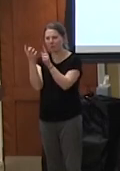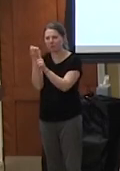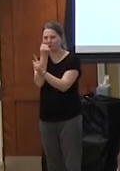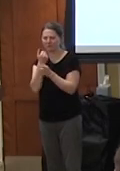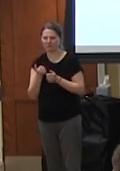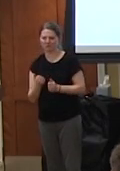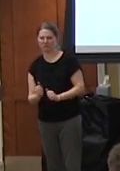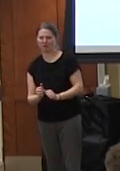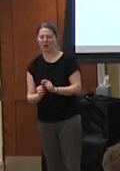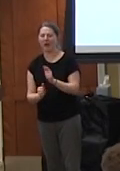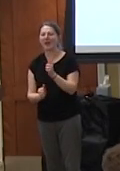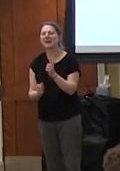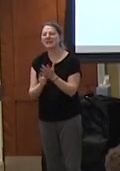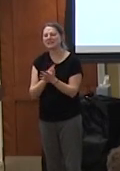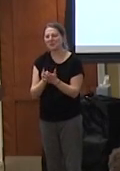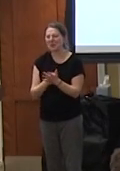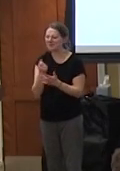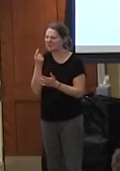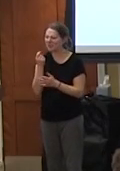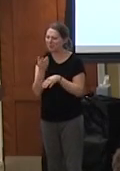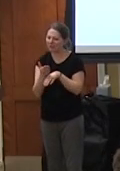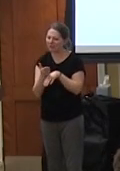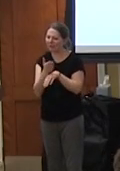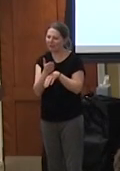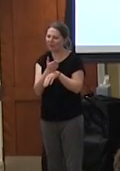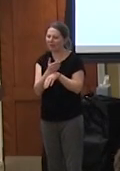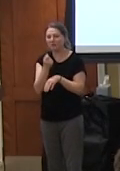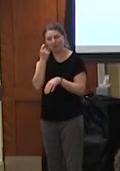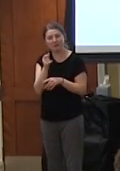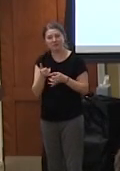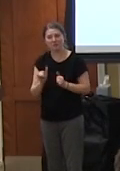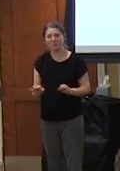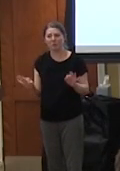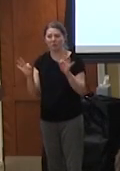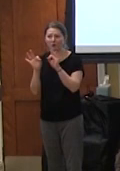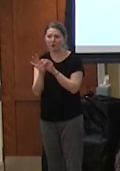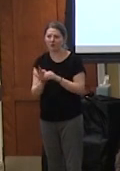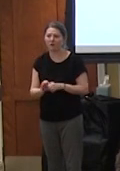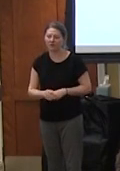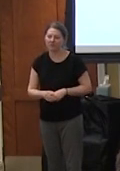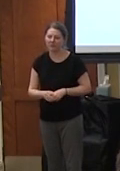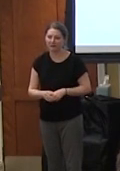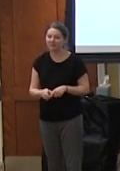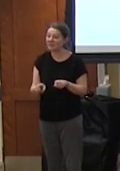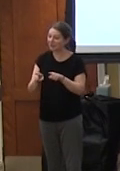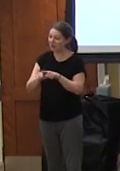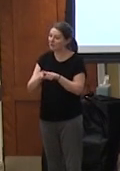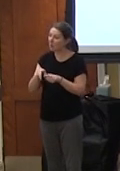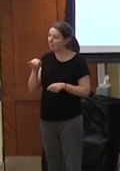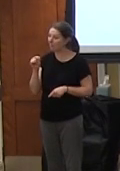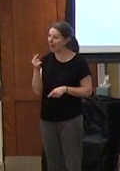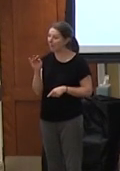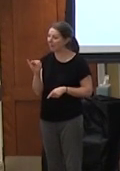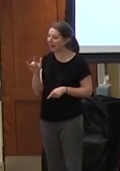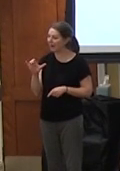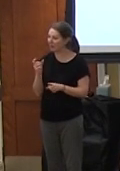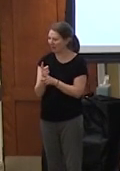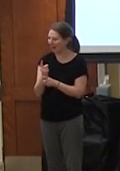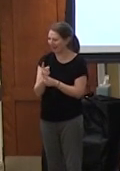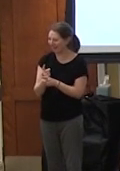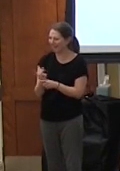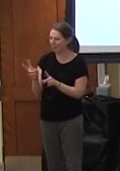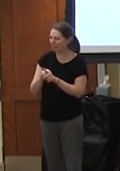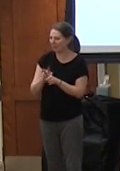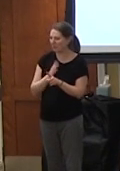sometimes it's just a little bit but that's important which is also pragmatic right you know what you're talking